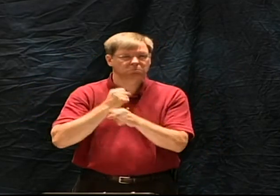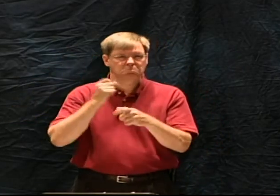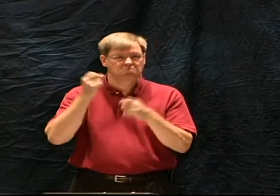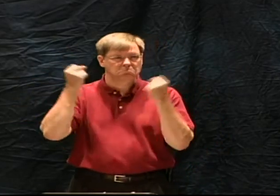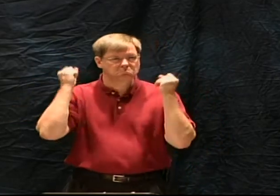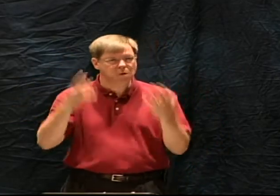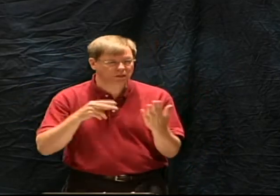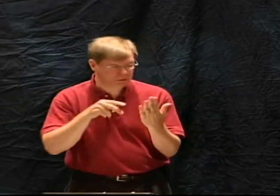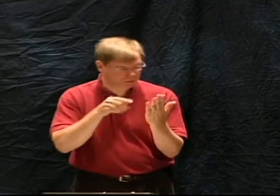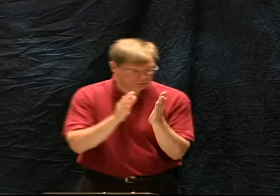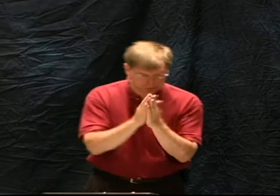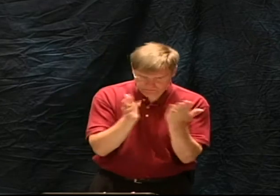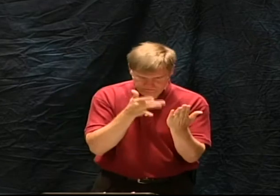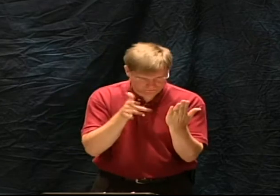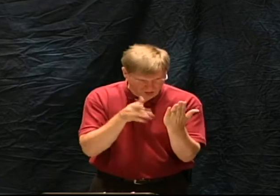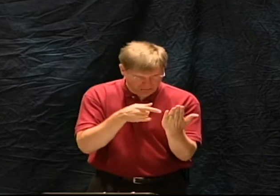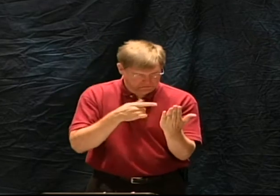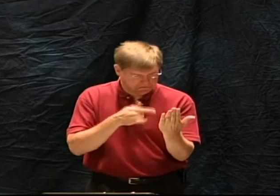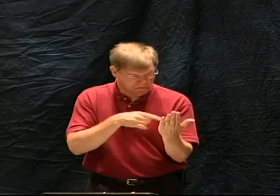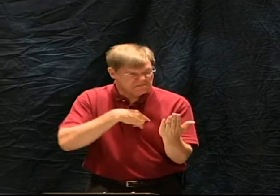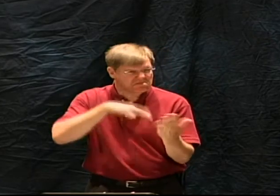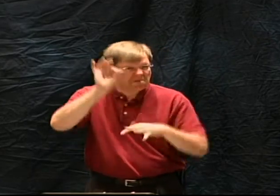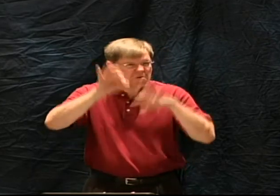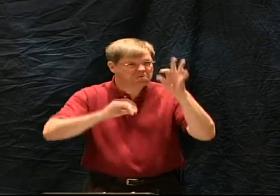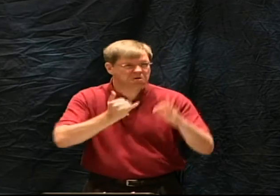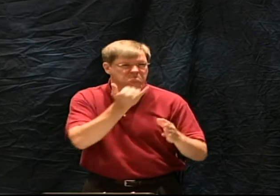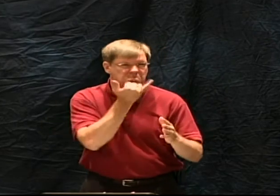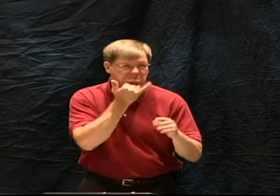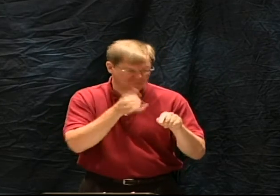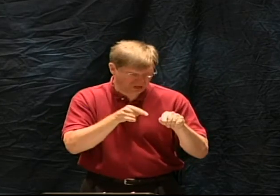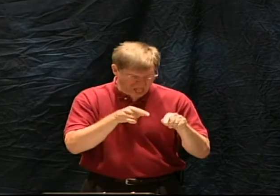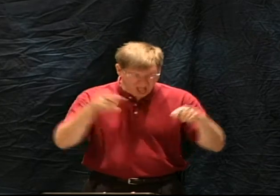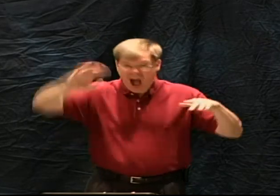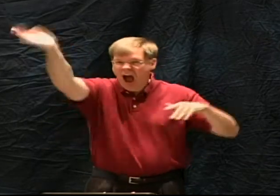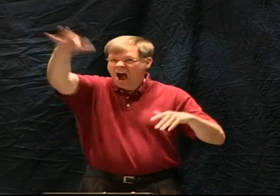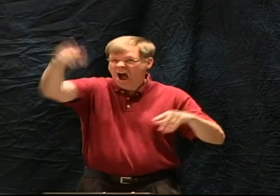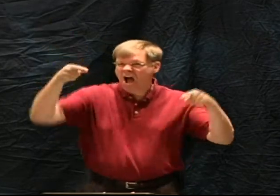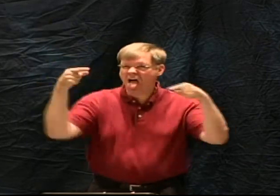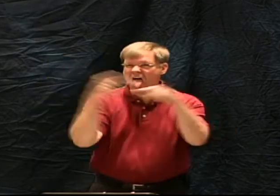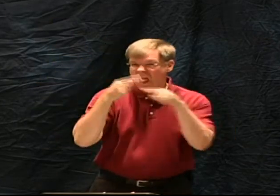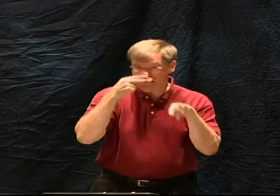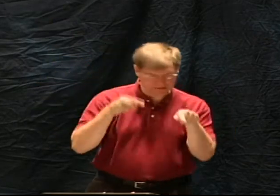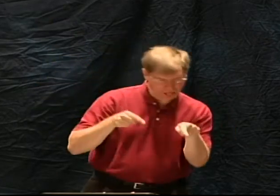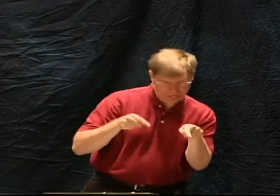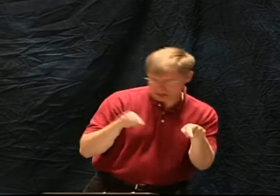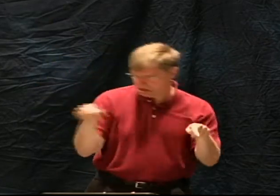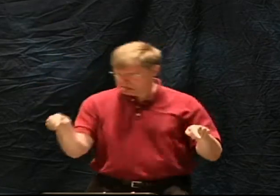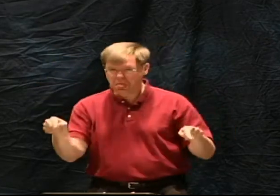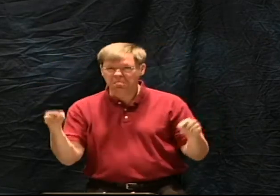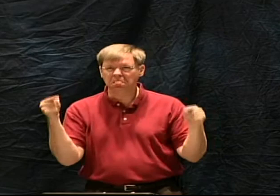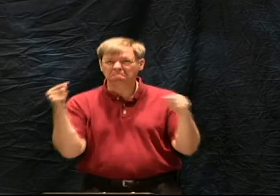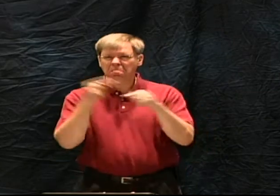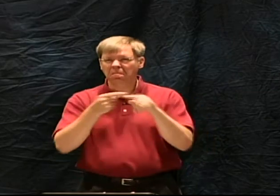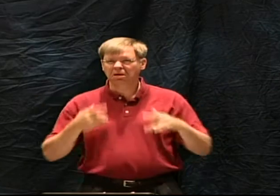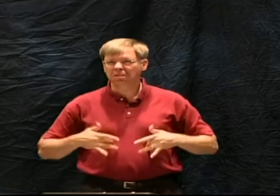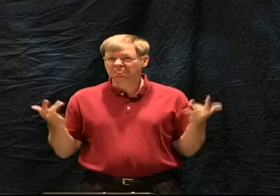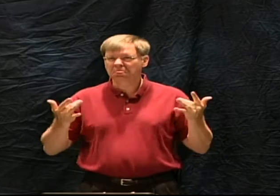for hundreds of years people have been attempting to find errors and contradictions